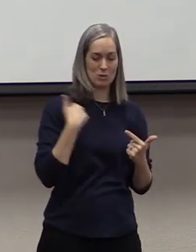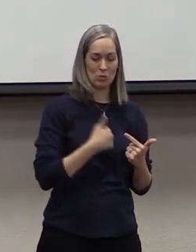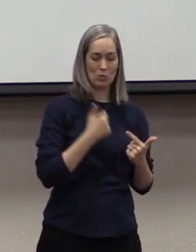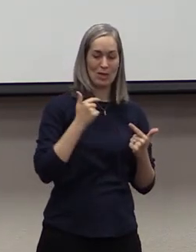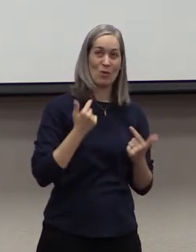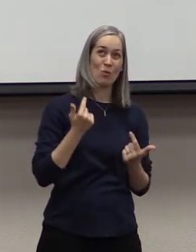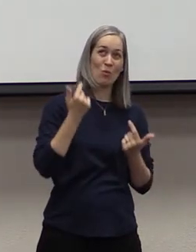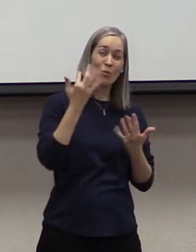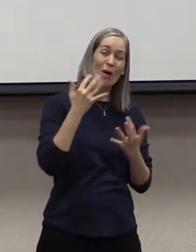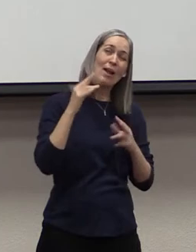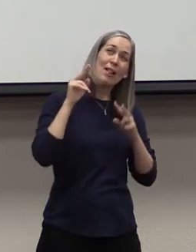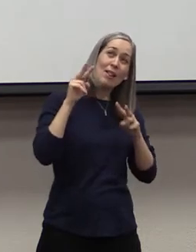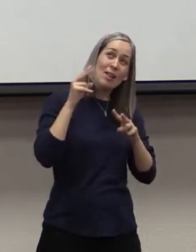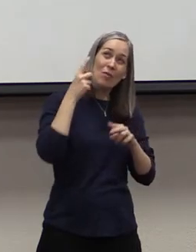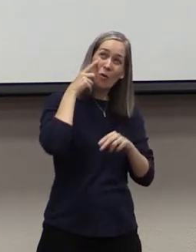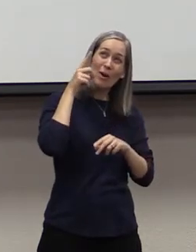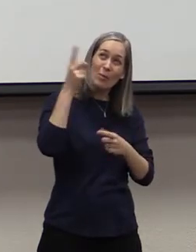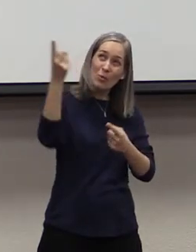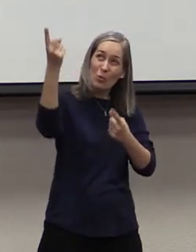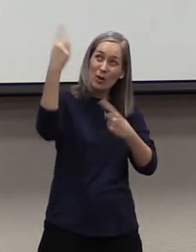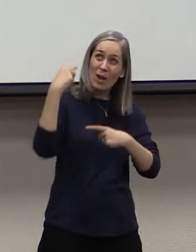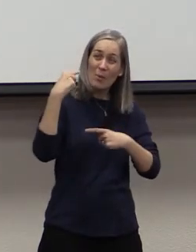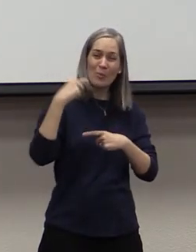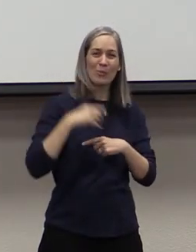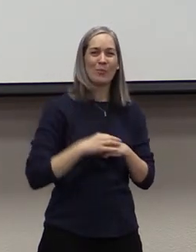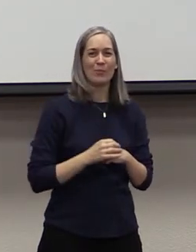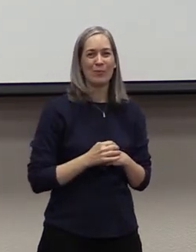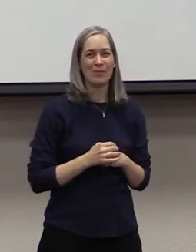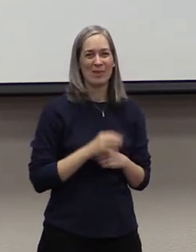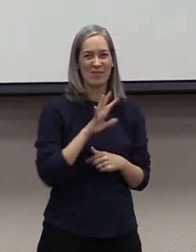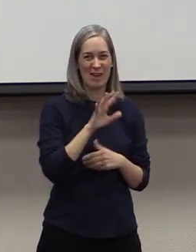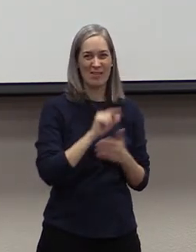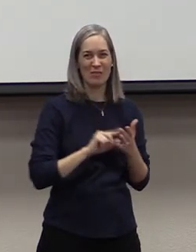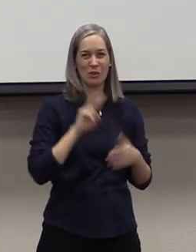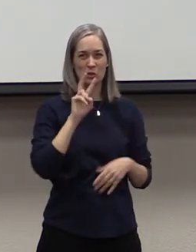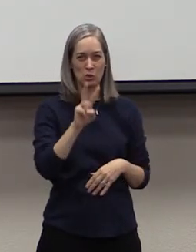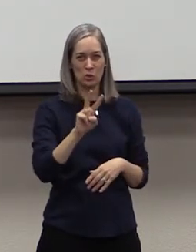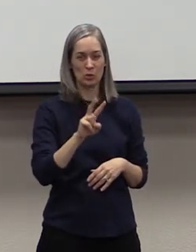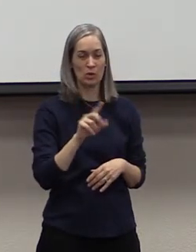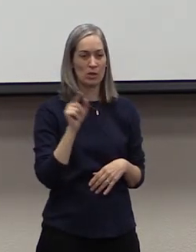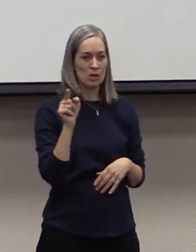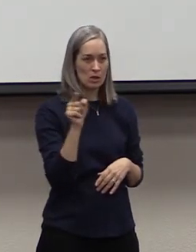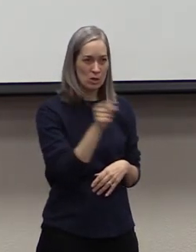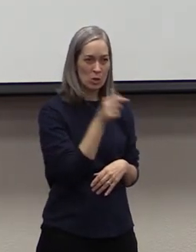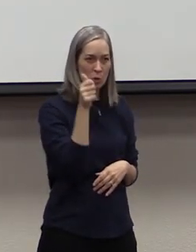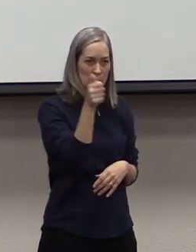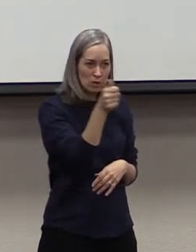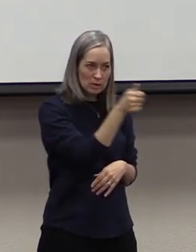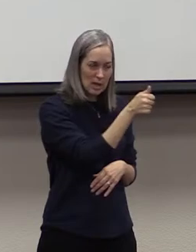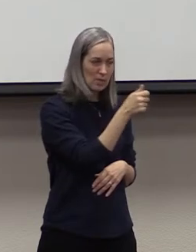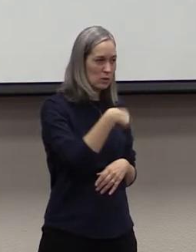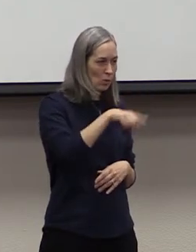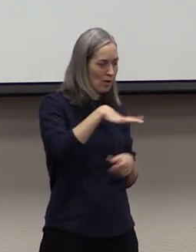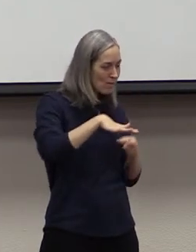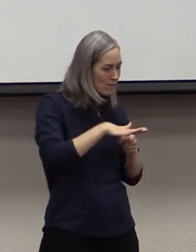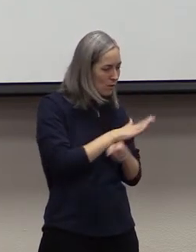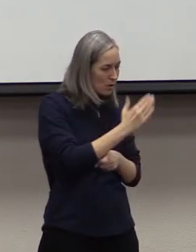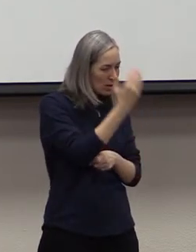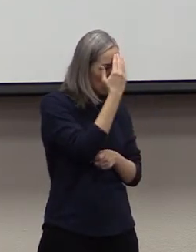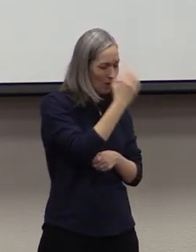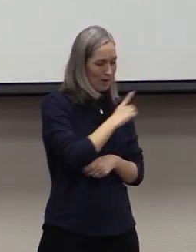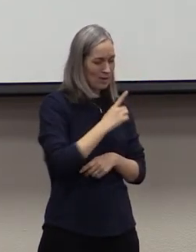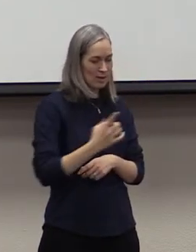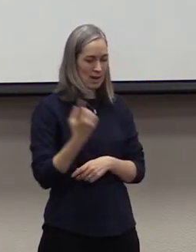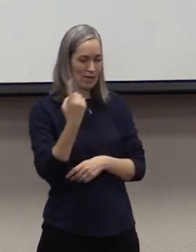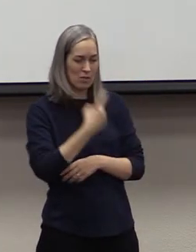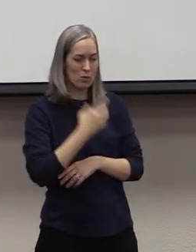5, we're going to start in verse 2. It says, For you yourselves are fully aware that the day of the Lord will come